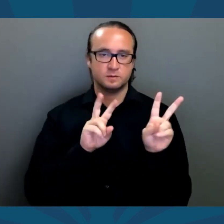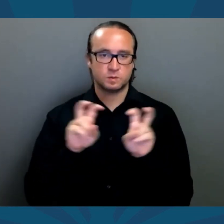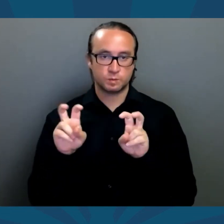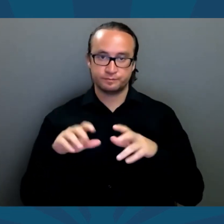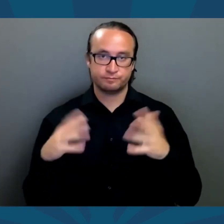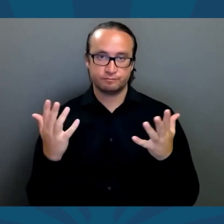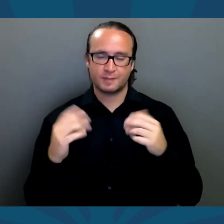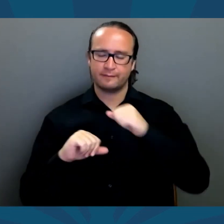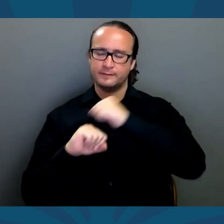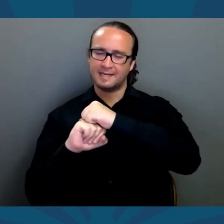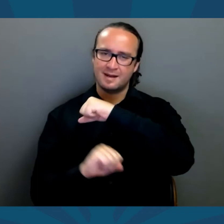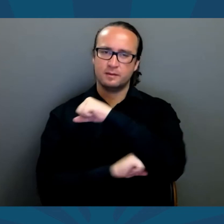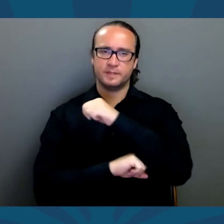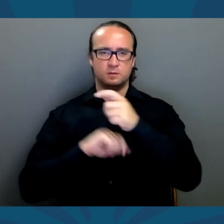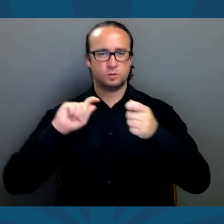My primary issue,